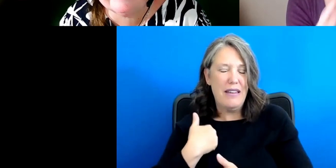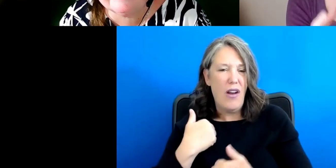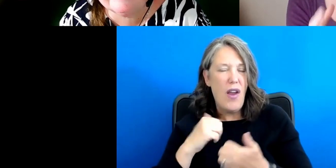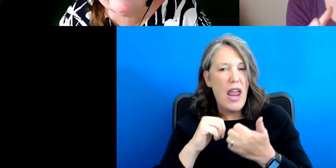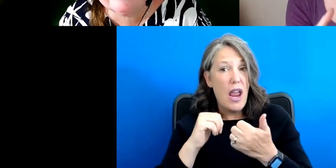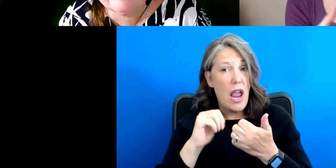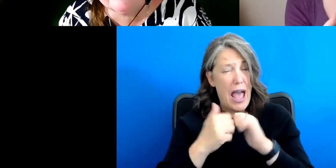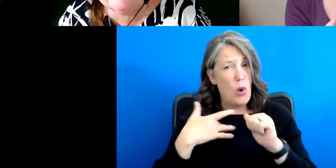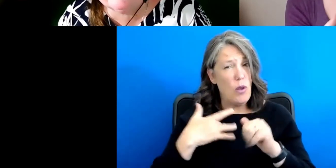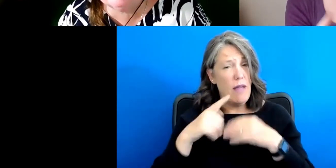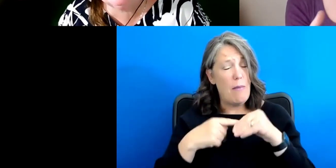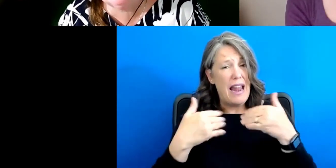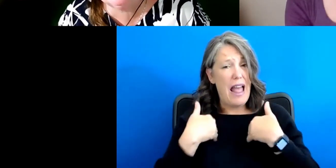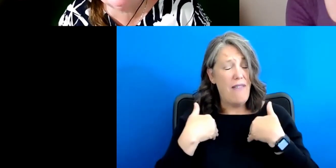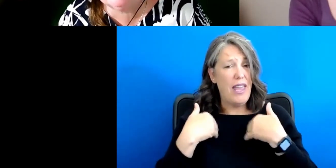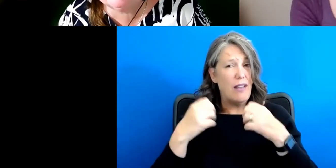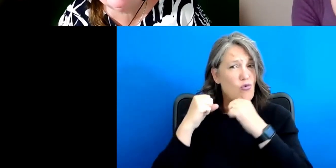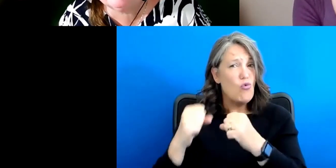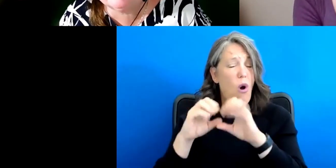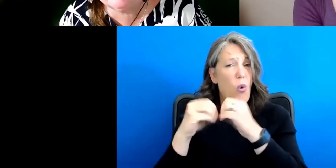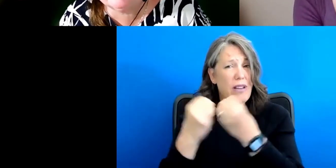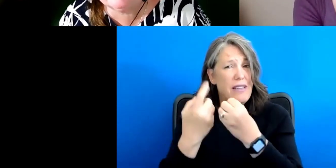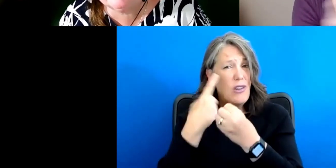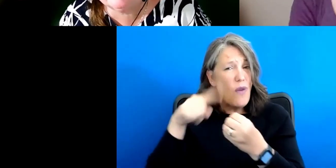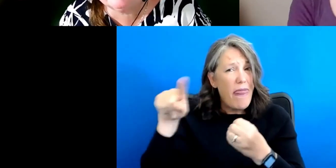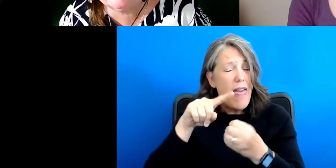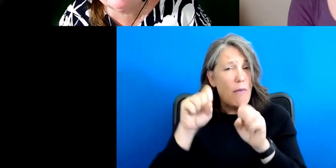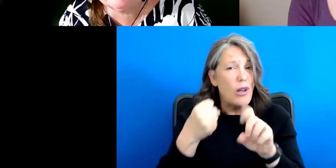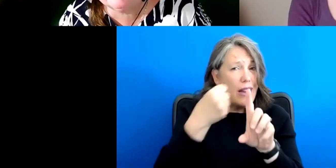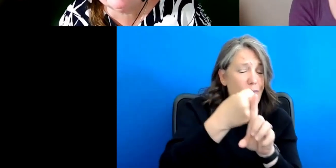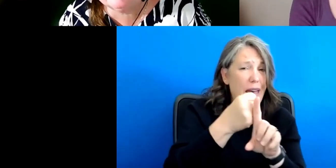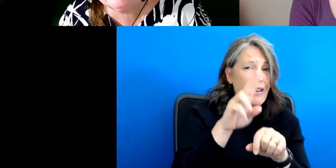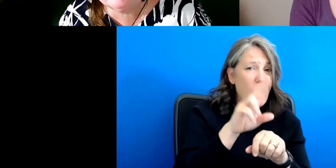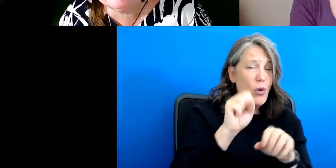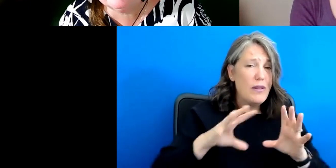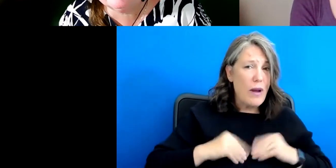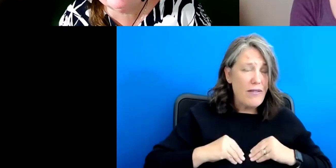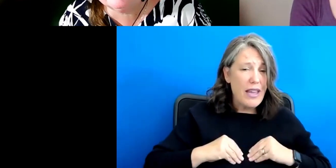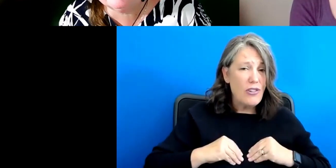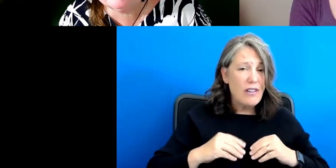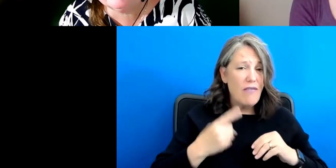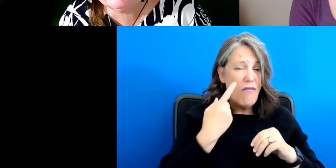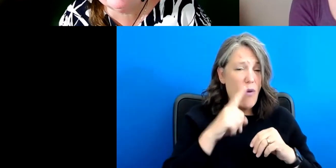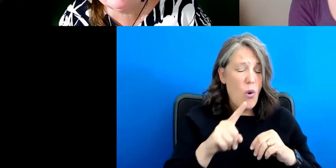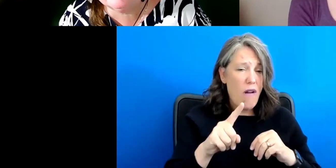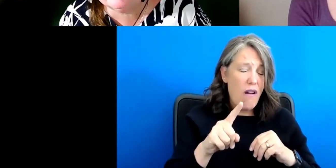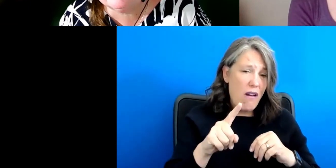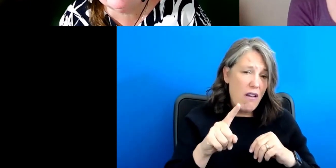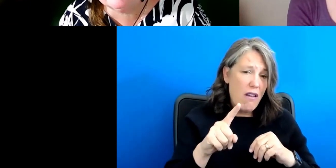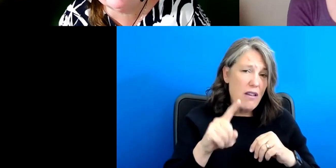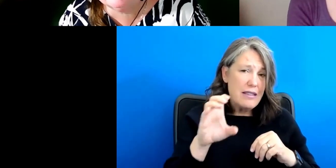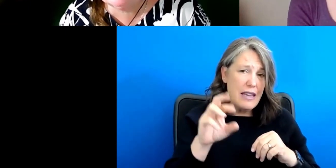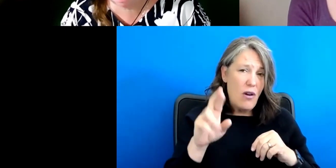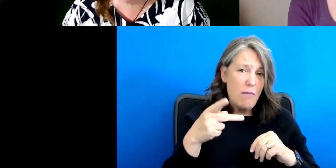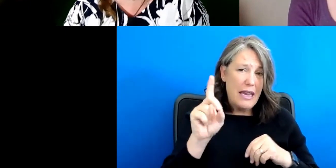a strong amount of veterans organizations could have impact on U.S. ratification of, um, of